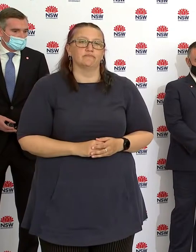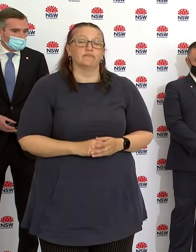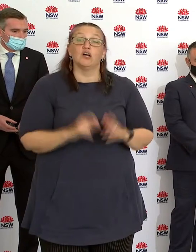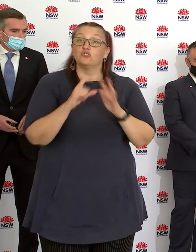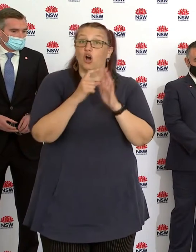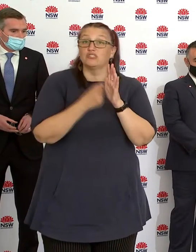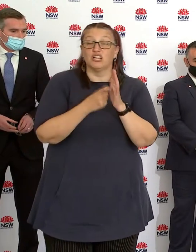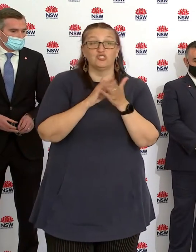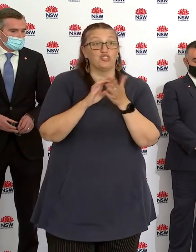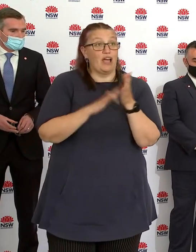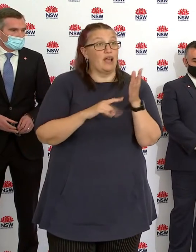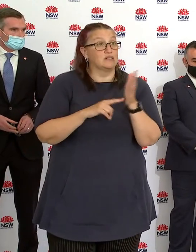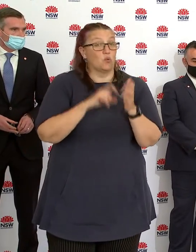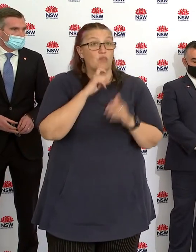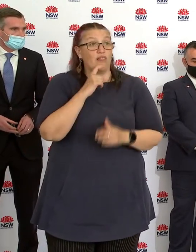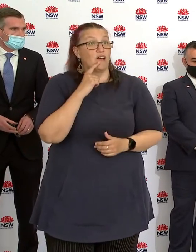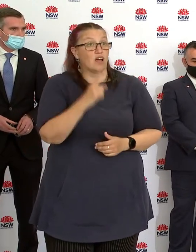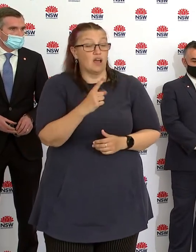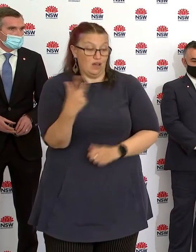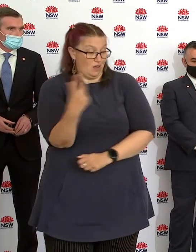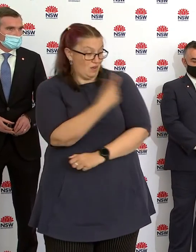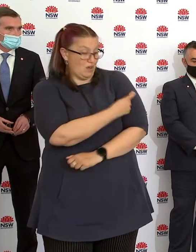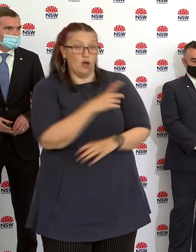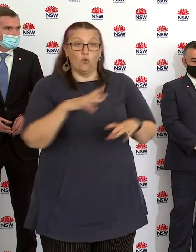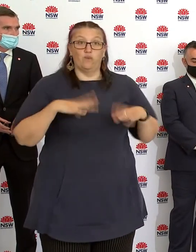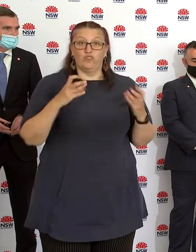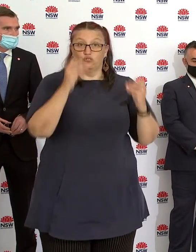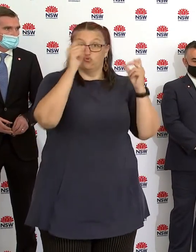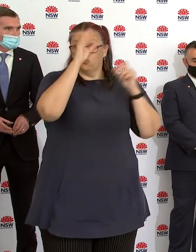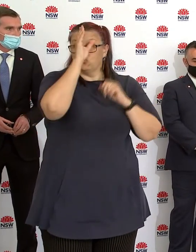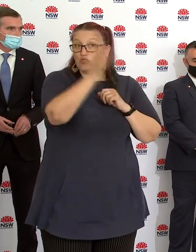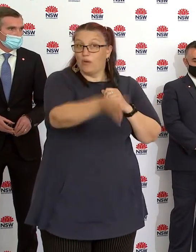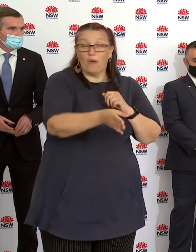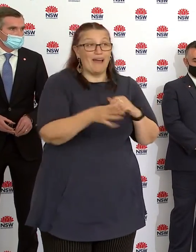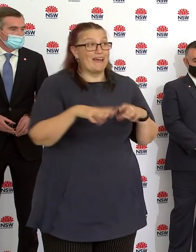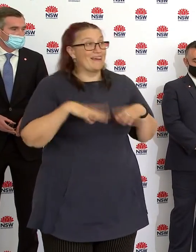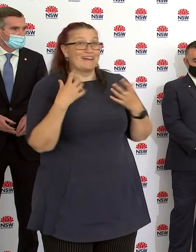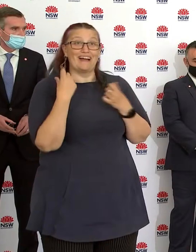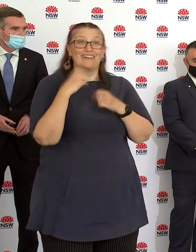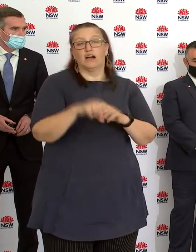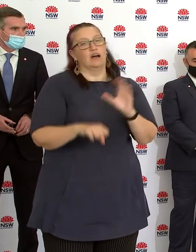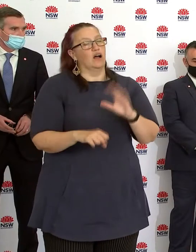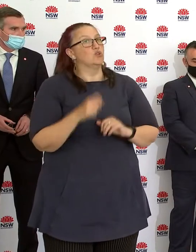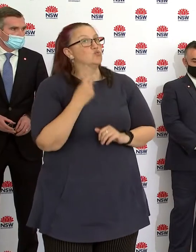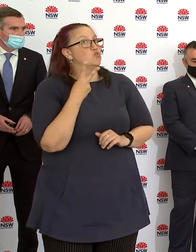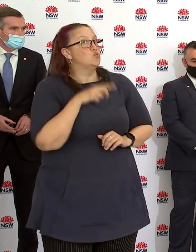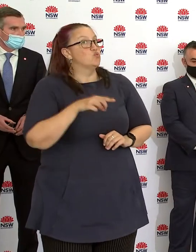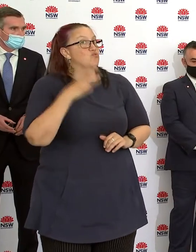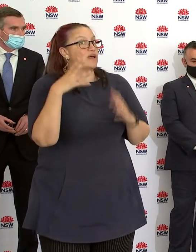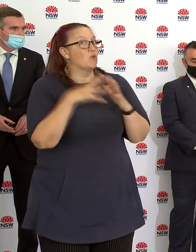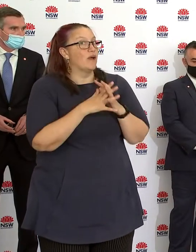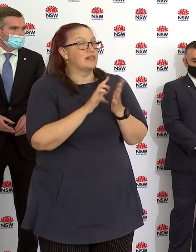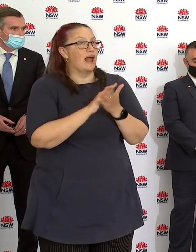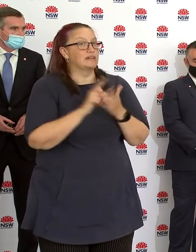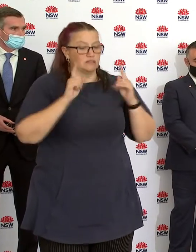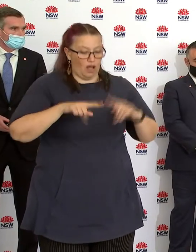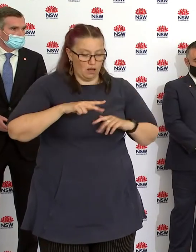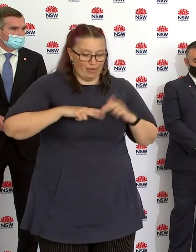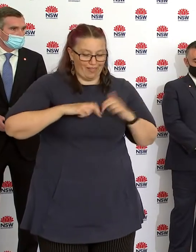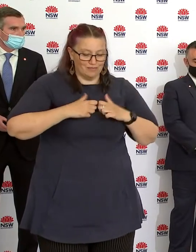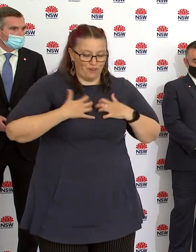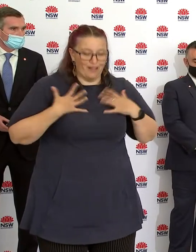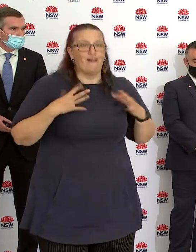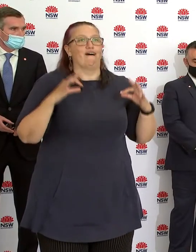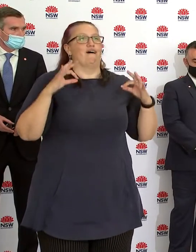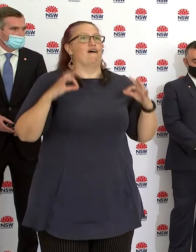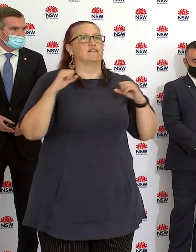cover. It takes about two to three weeks for the vaccine to kick into your system. So remain as vigilant as ever. It doesn't mean you can't get the virus